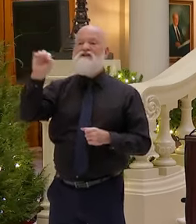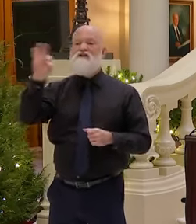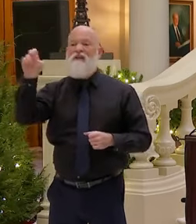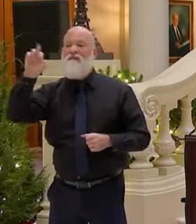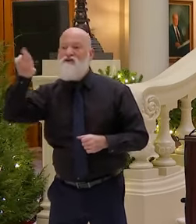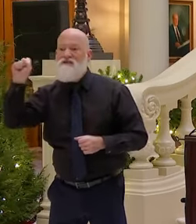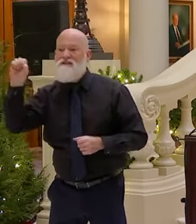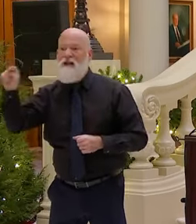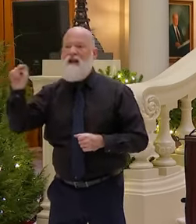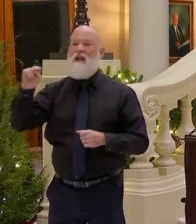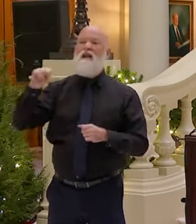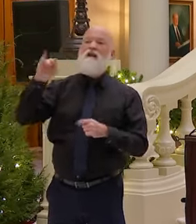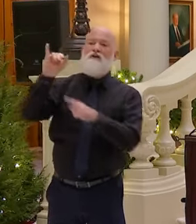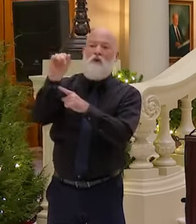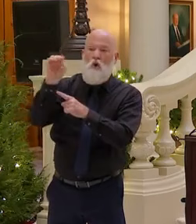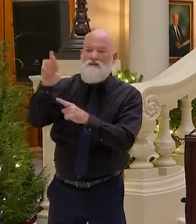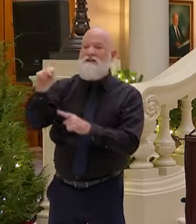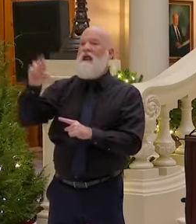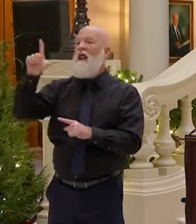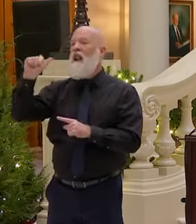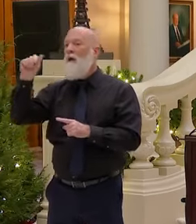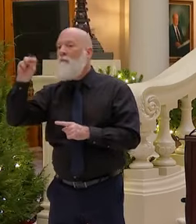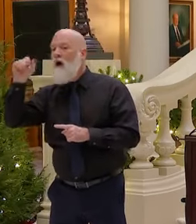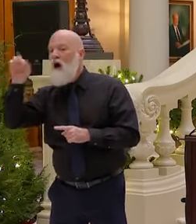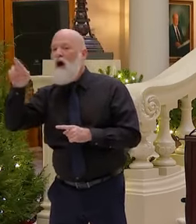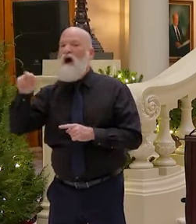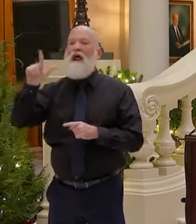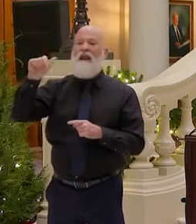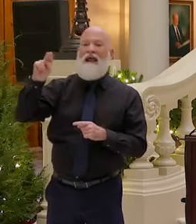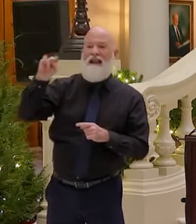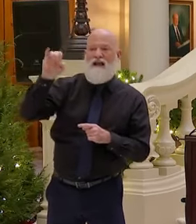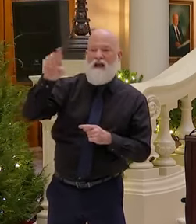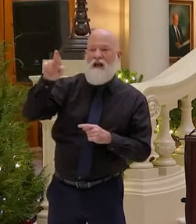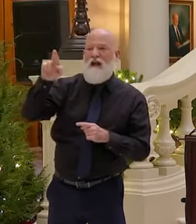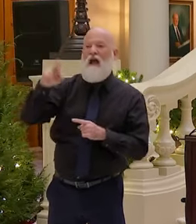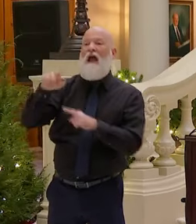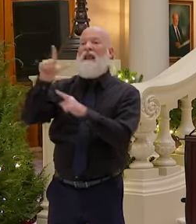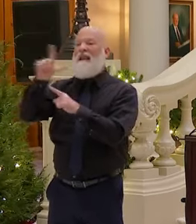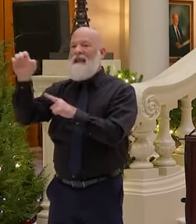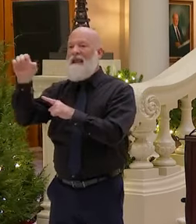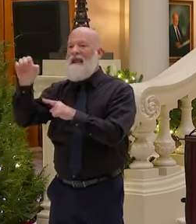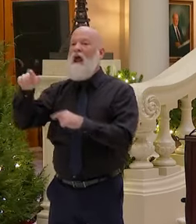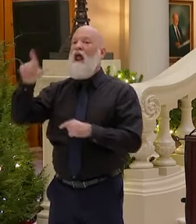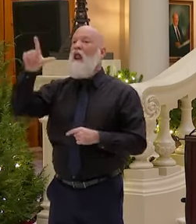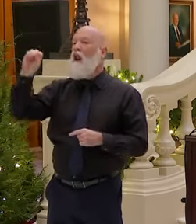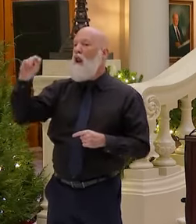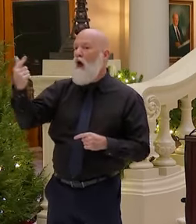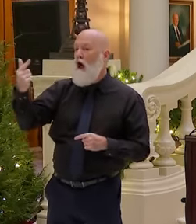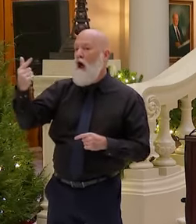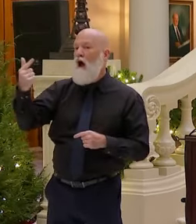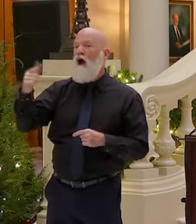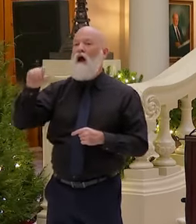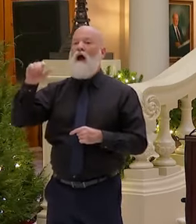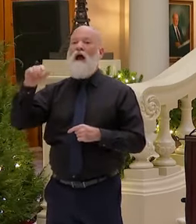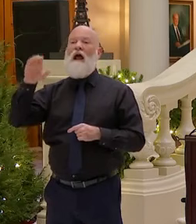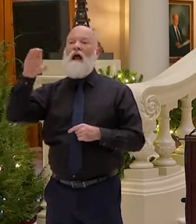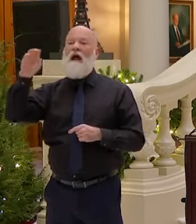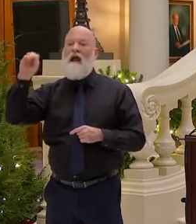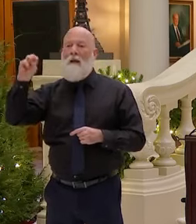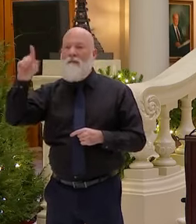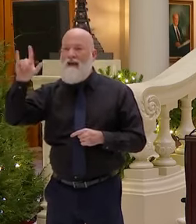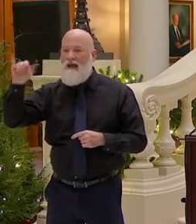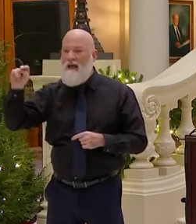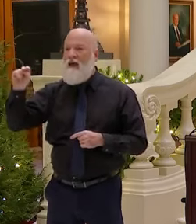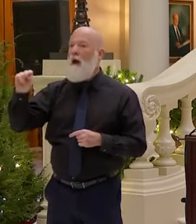Lamar, Lanier, Lee, Long, Lumpkin, Macon,